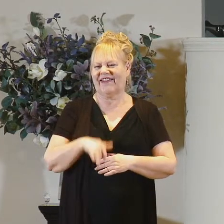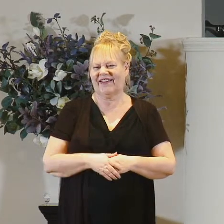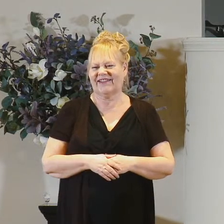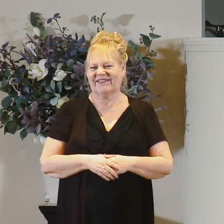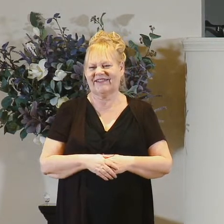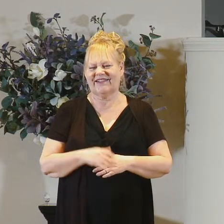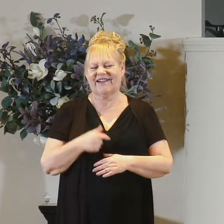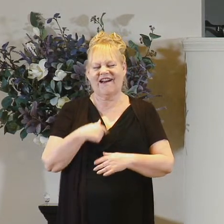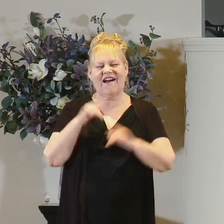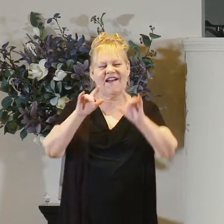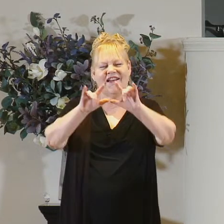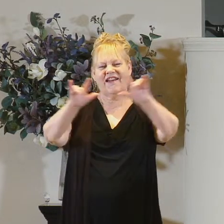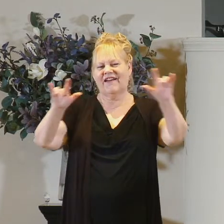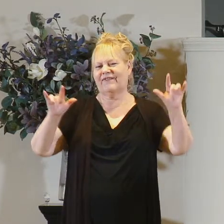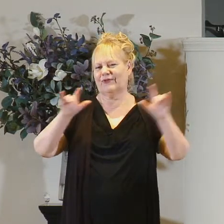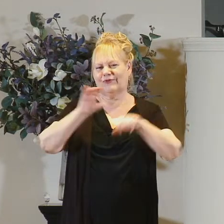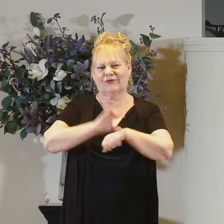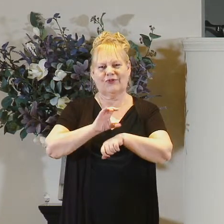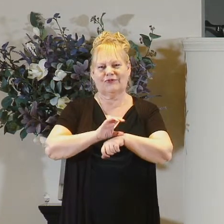i love you church